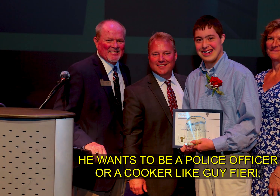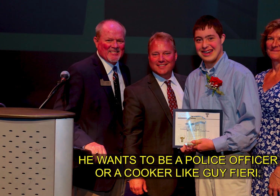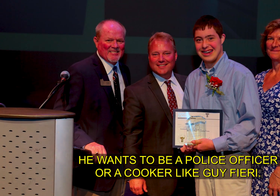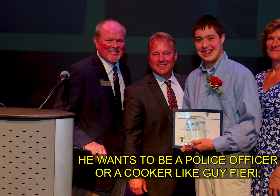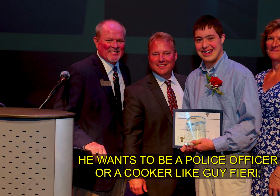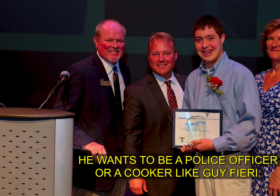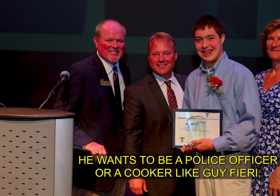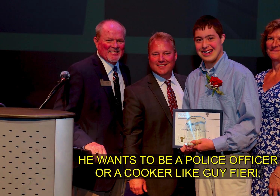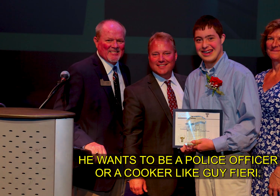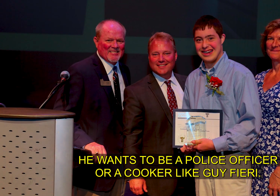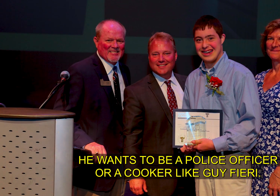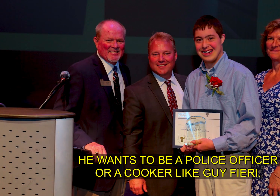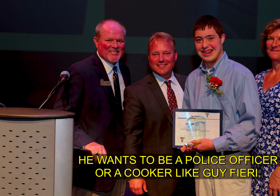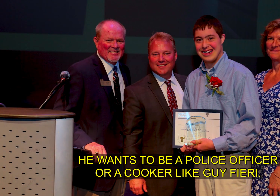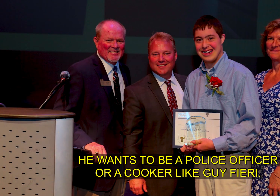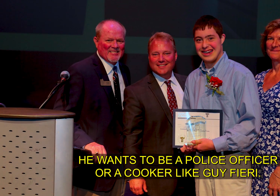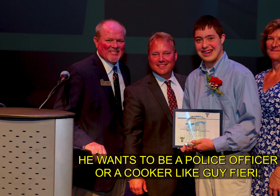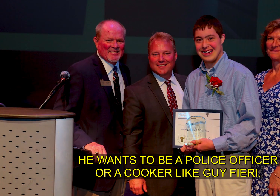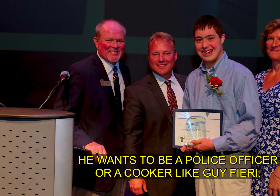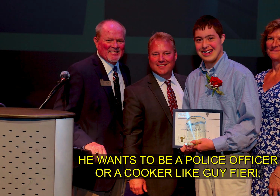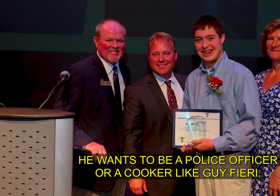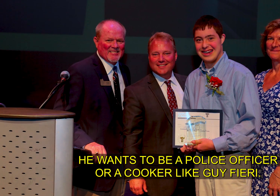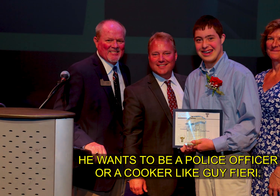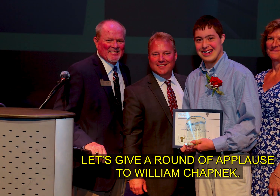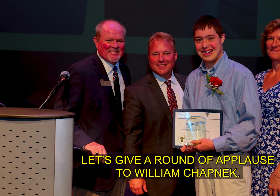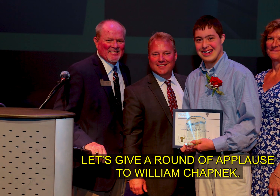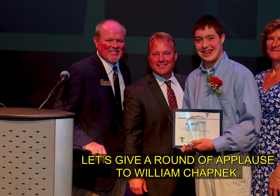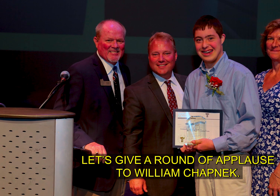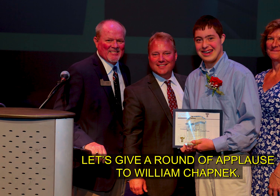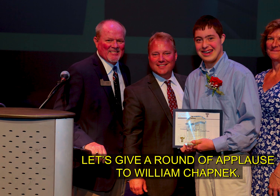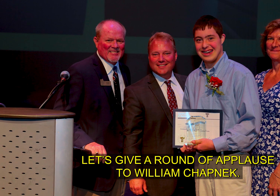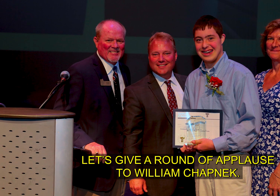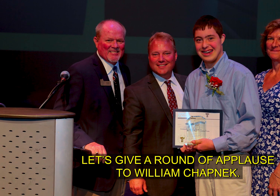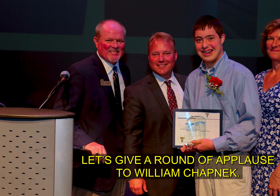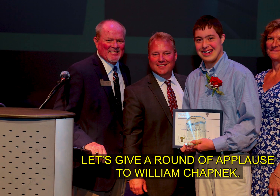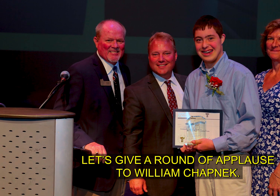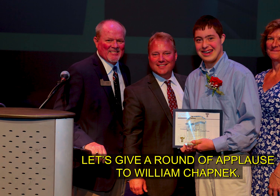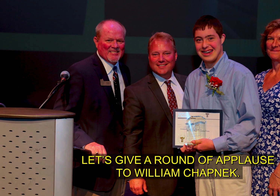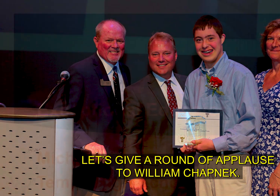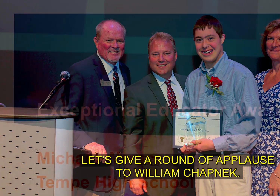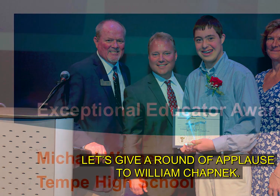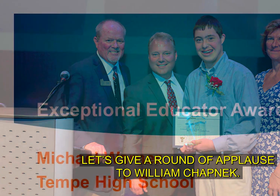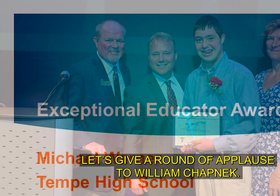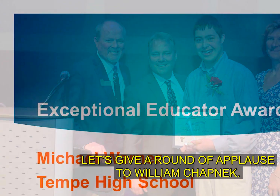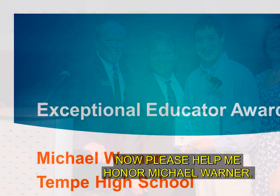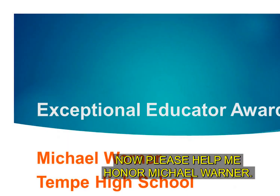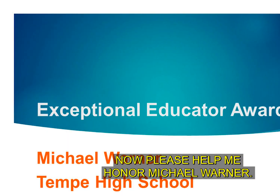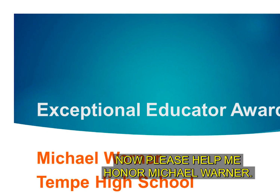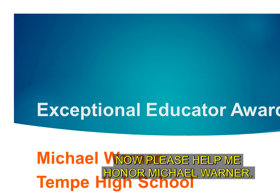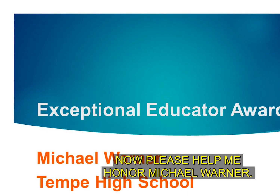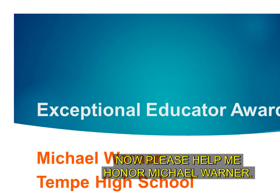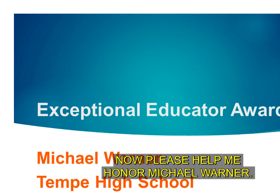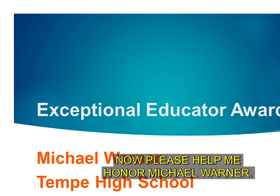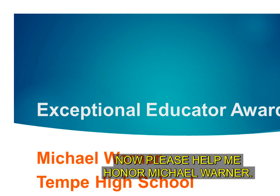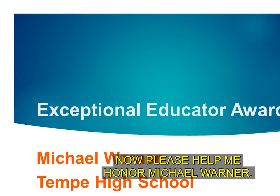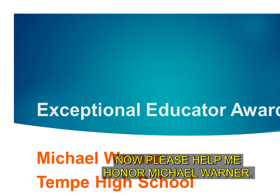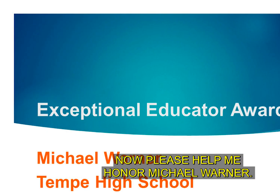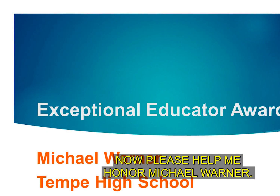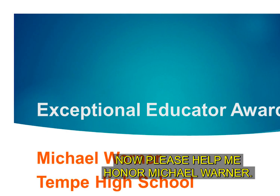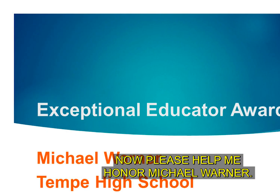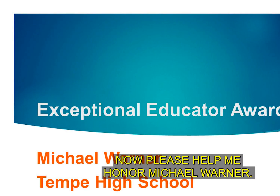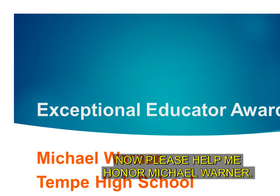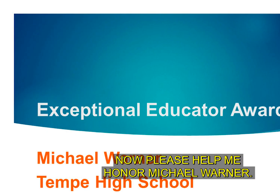a cooker like guy ferrari let's give a round of applause to william chapnick now please help me honor